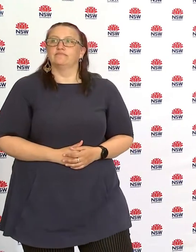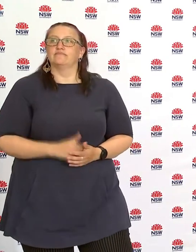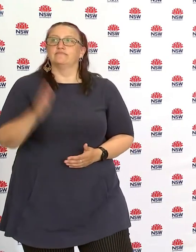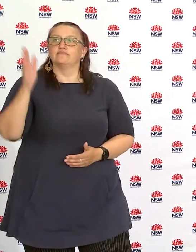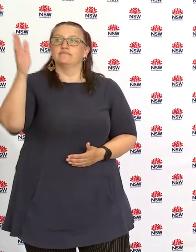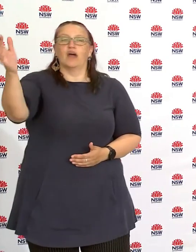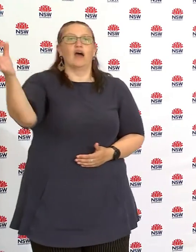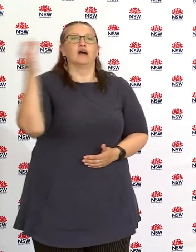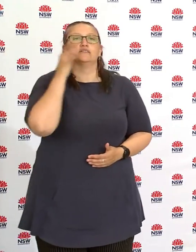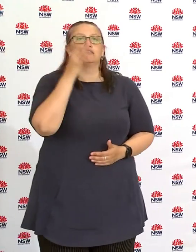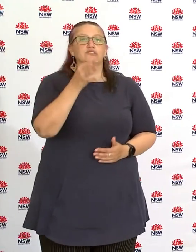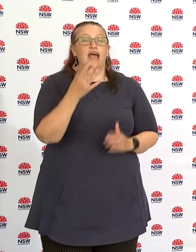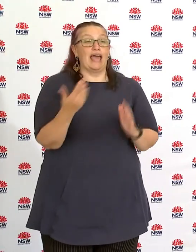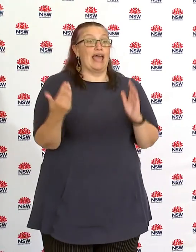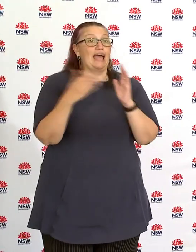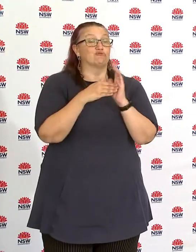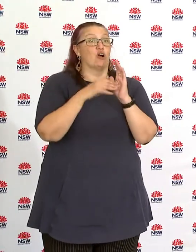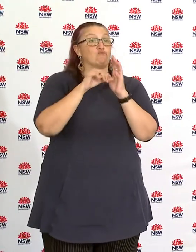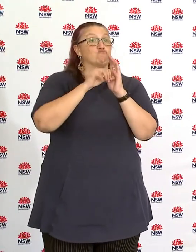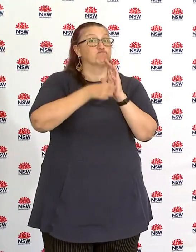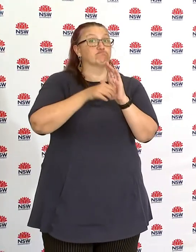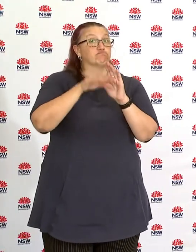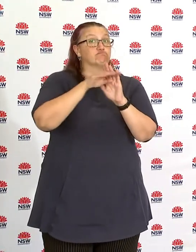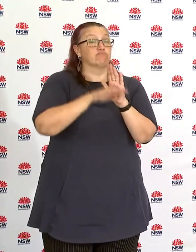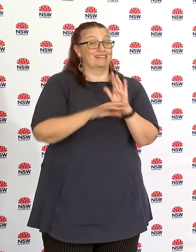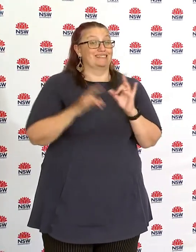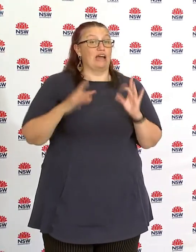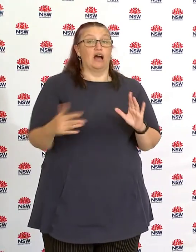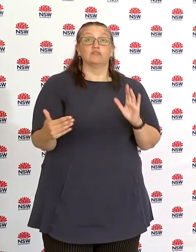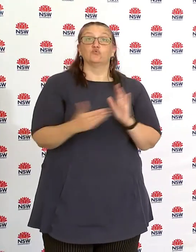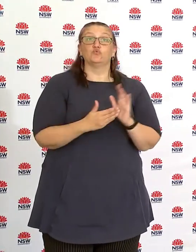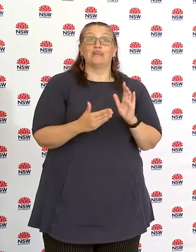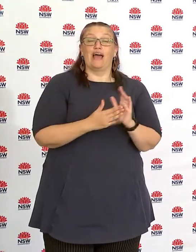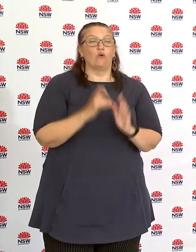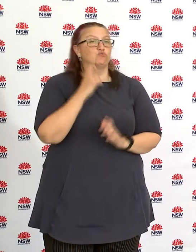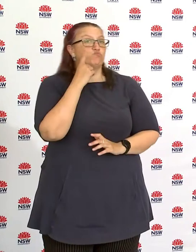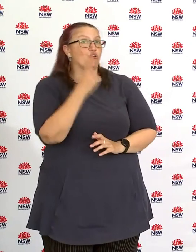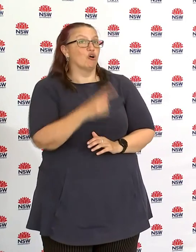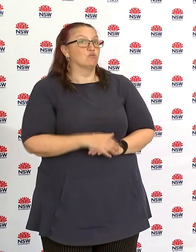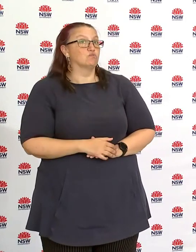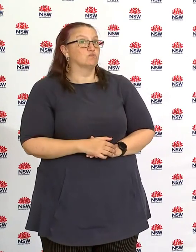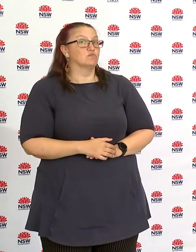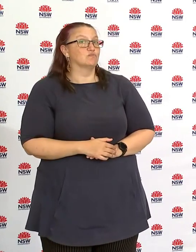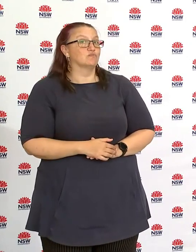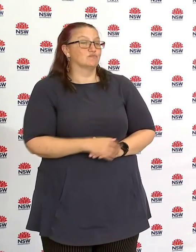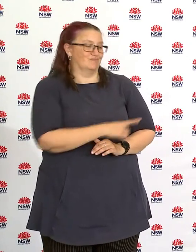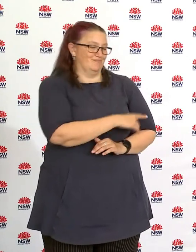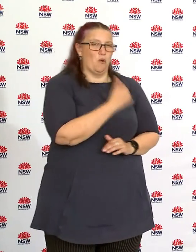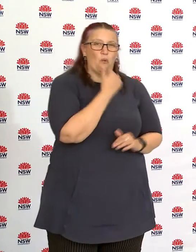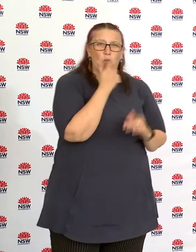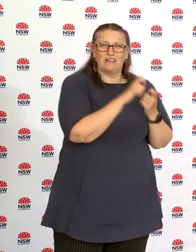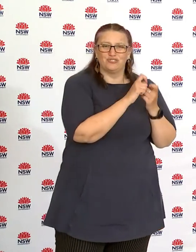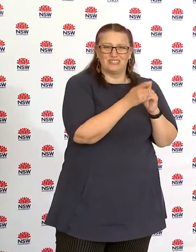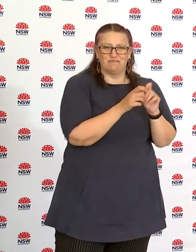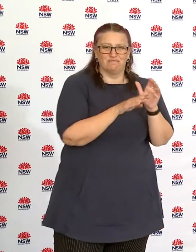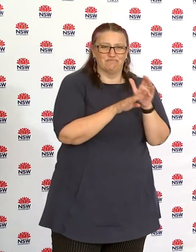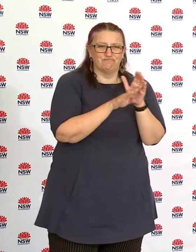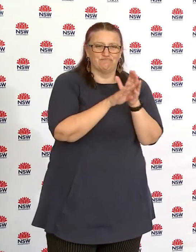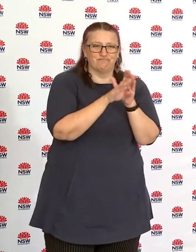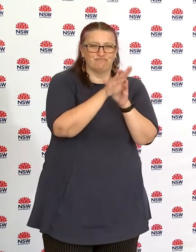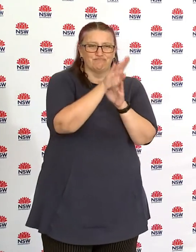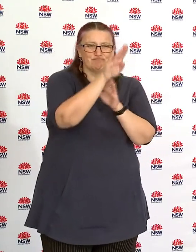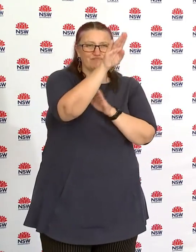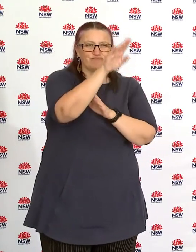the extra compliance has been evolving but uh but obviously we will continue